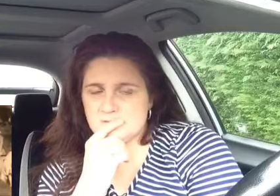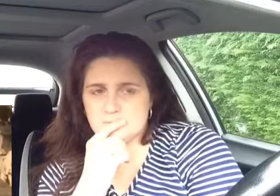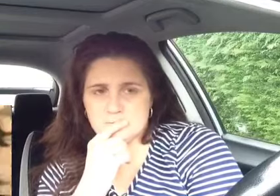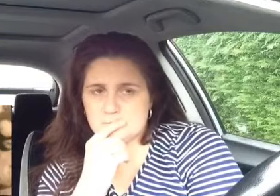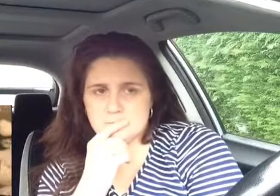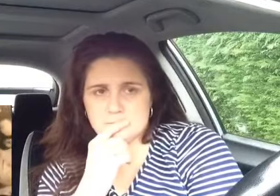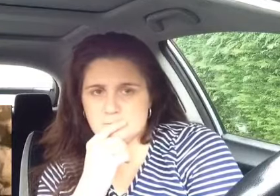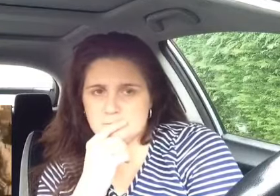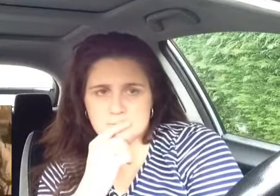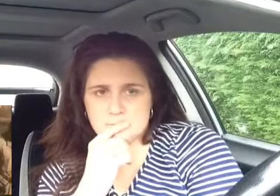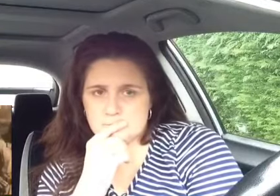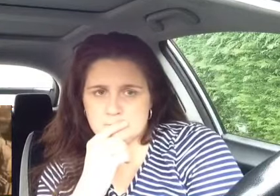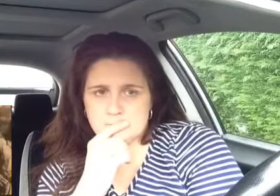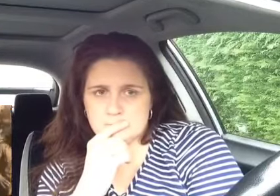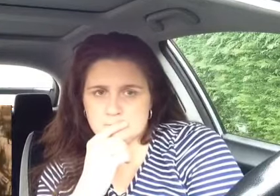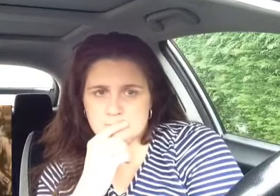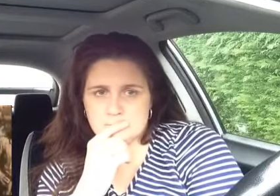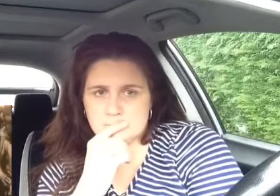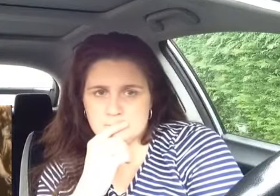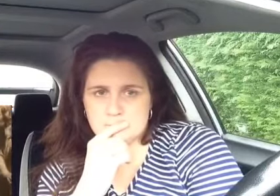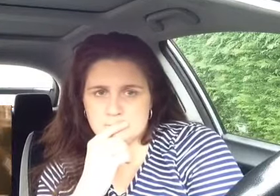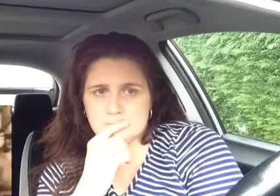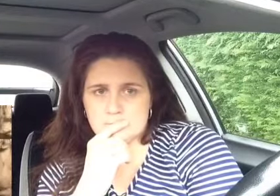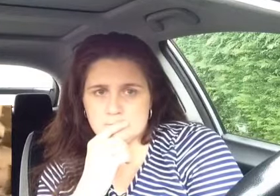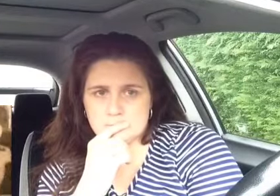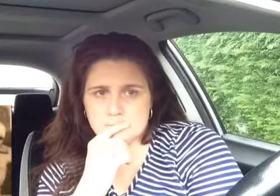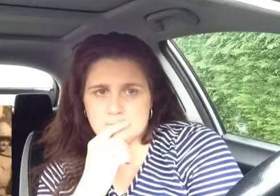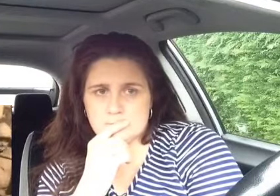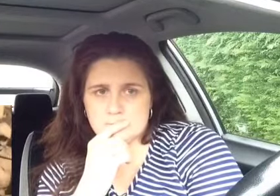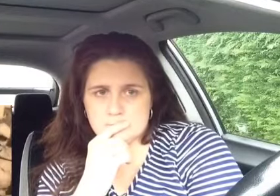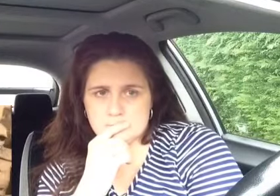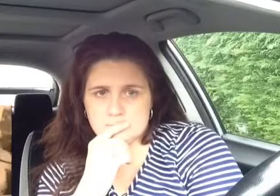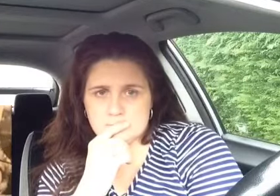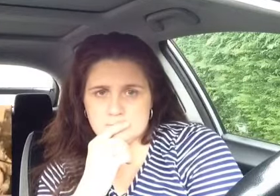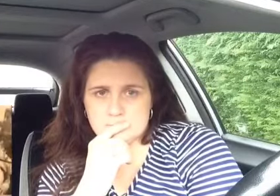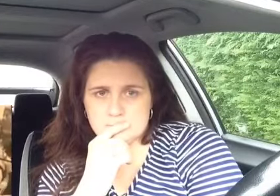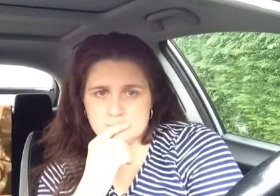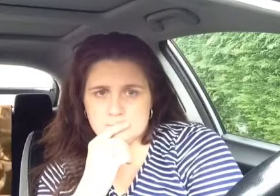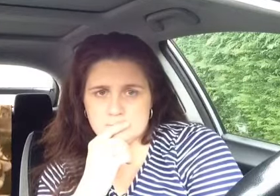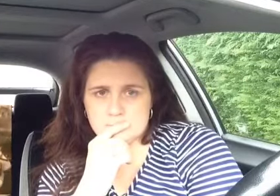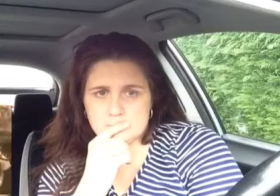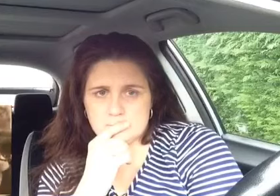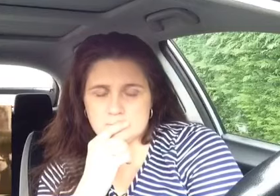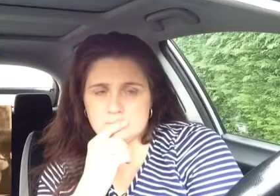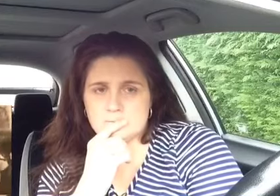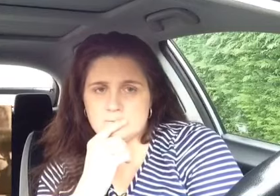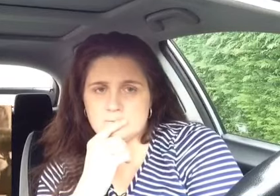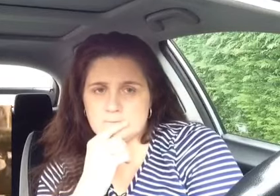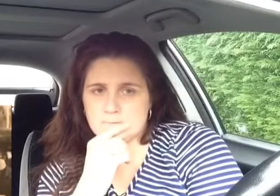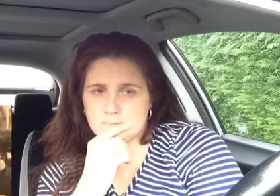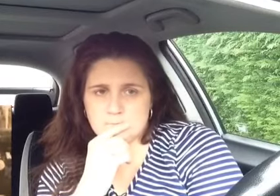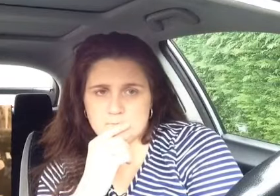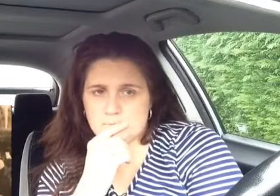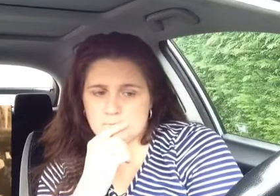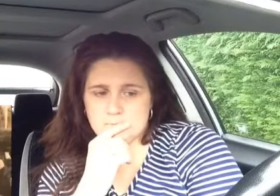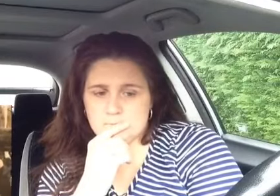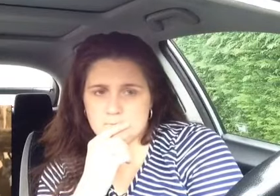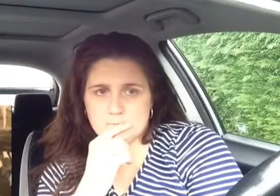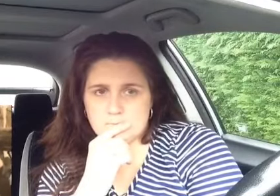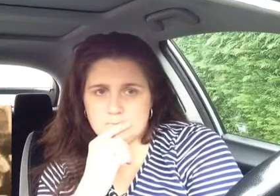genocidal consensus on our homelands. This ignorance exists but it can be destroyed. Niggas talk about change and